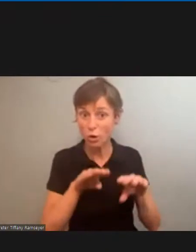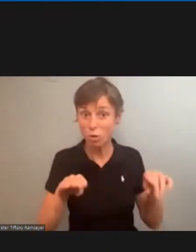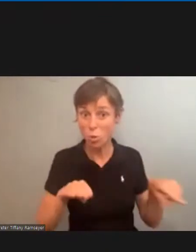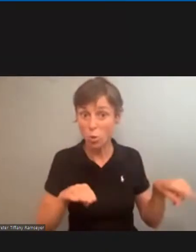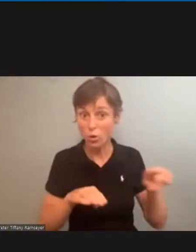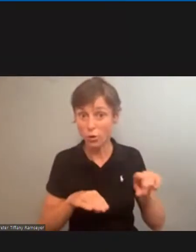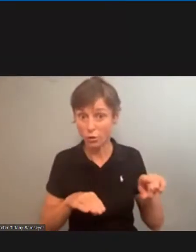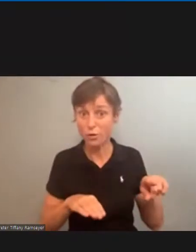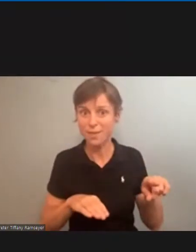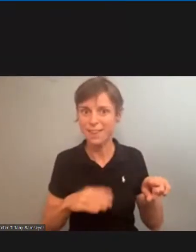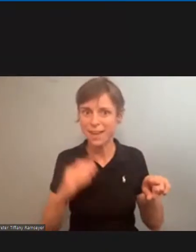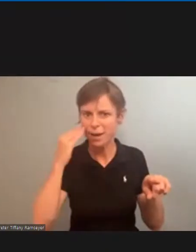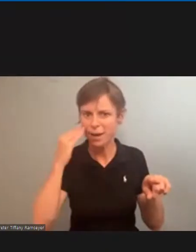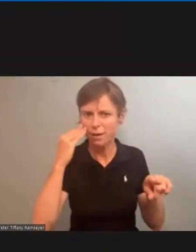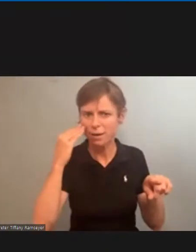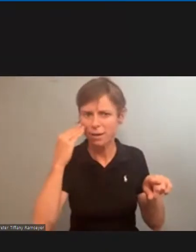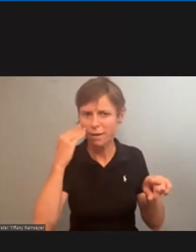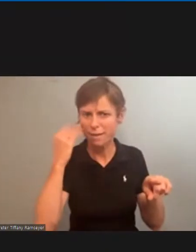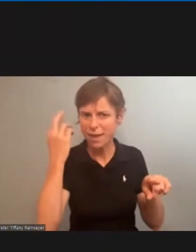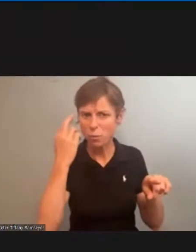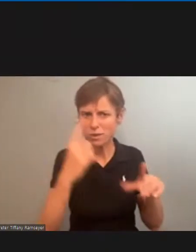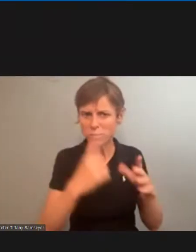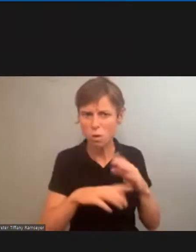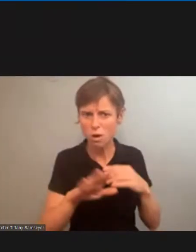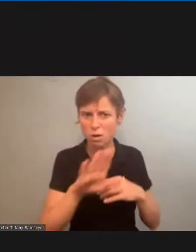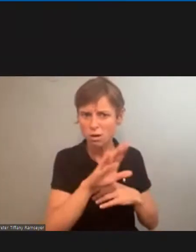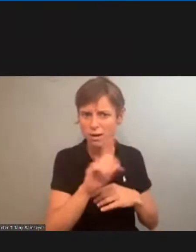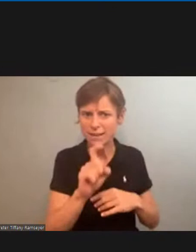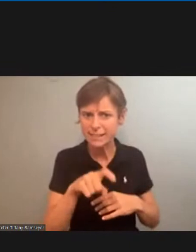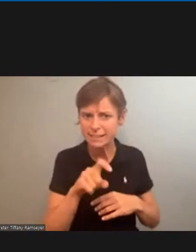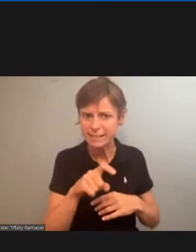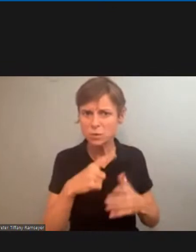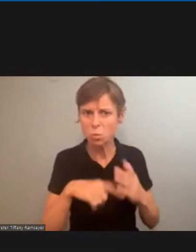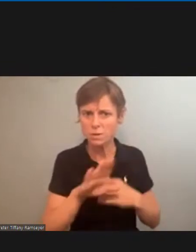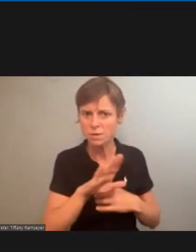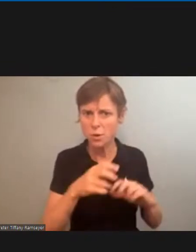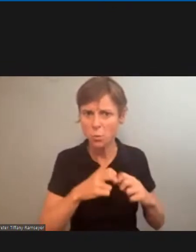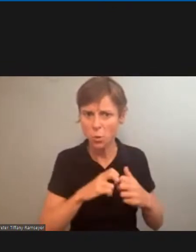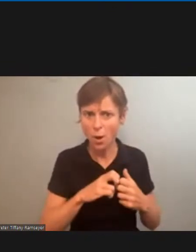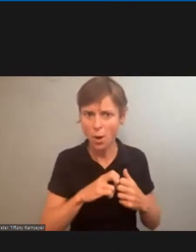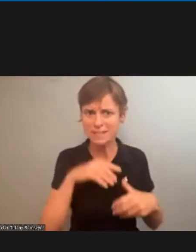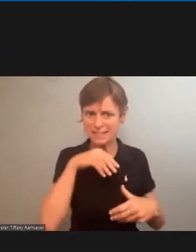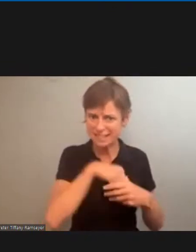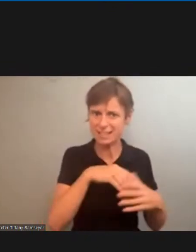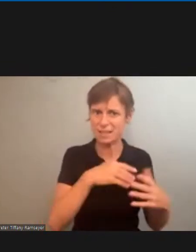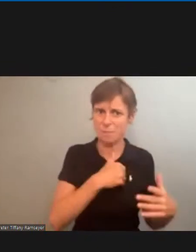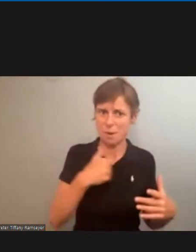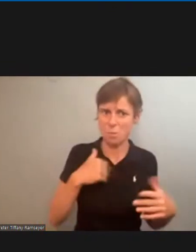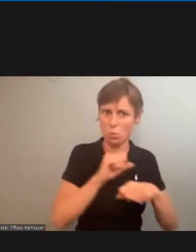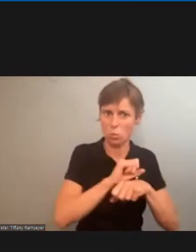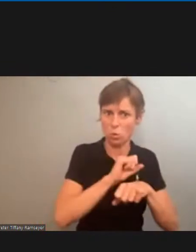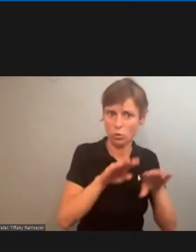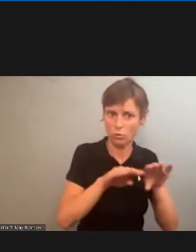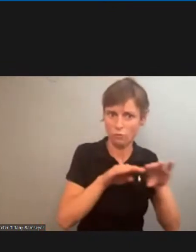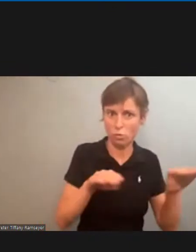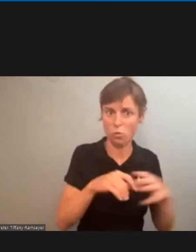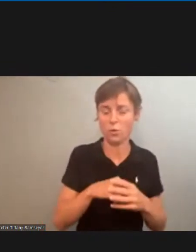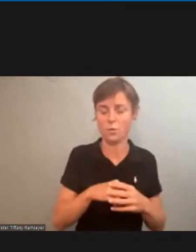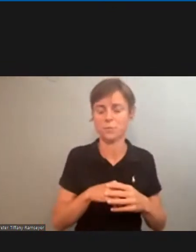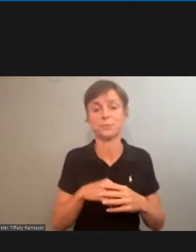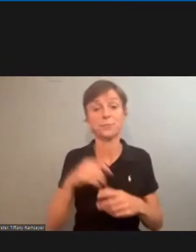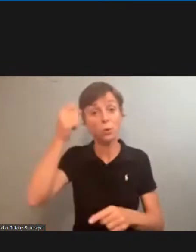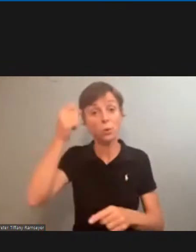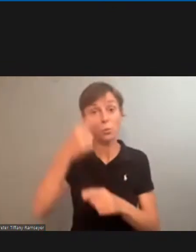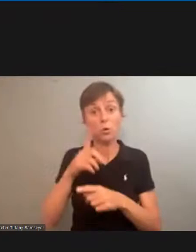realize what the needs and the problems are with our members. We have Brother Dave Cook,